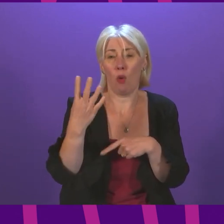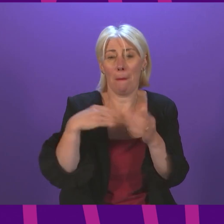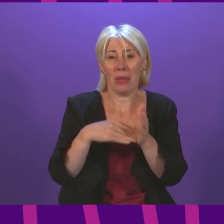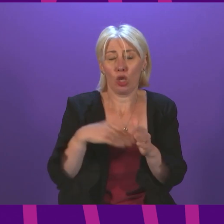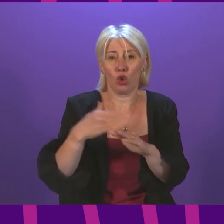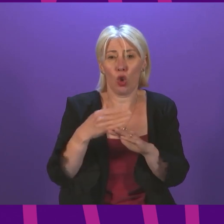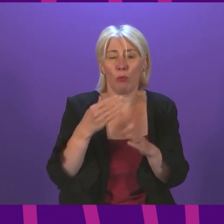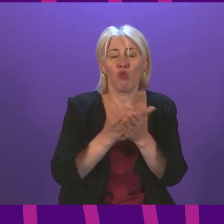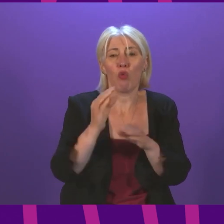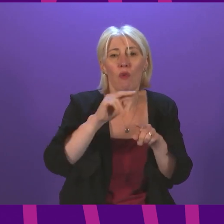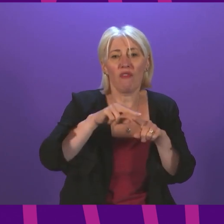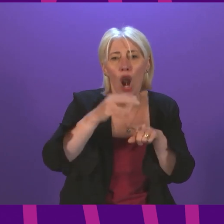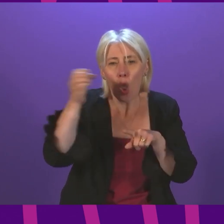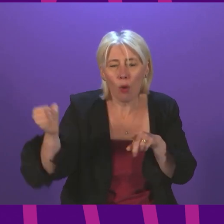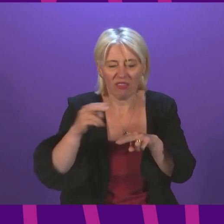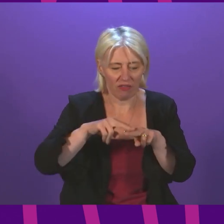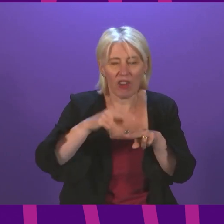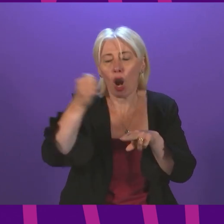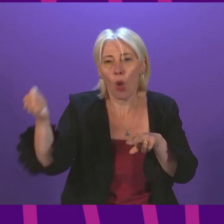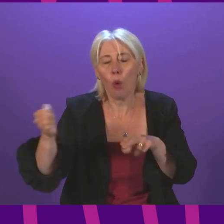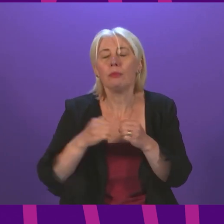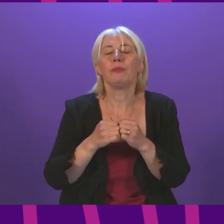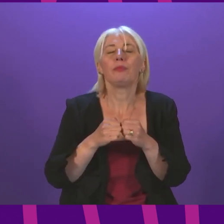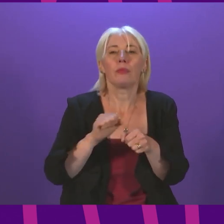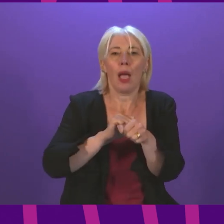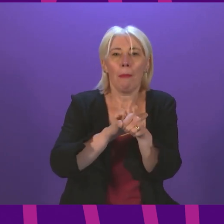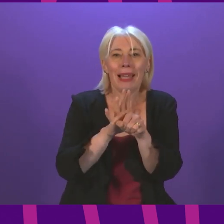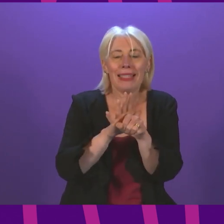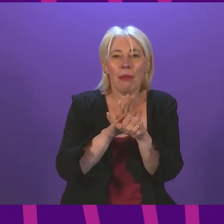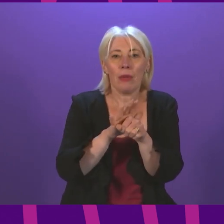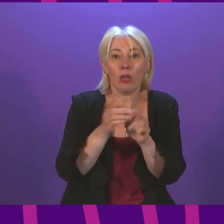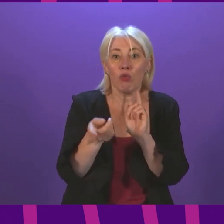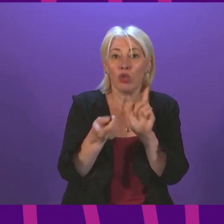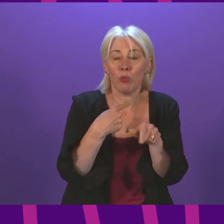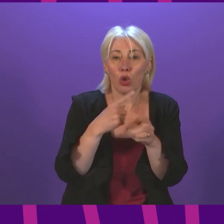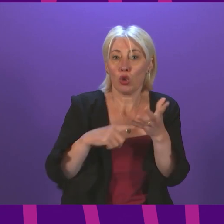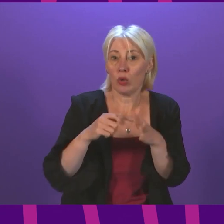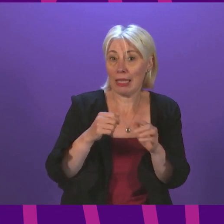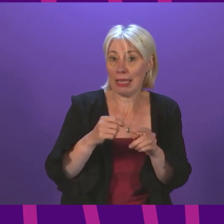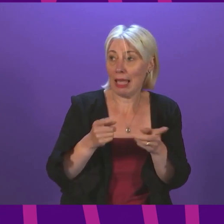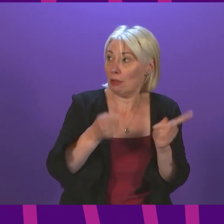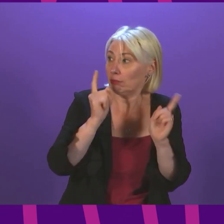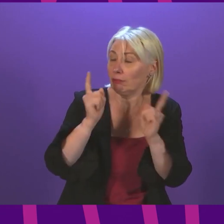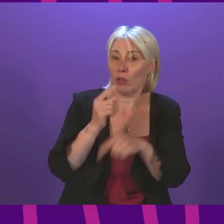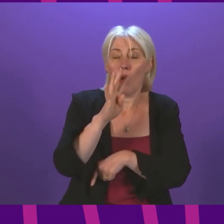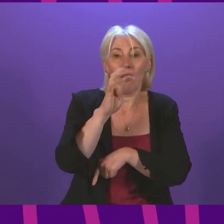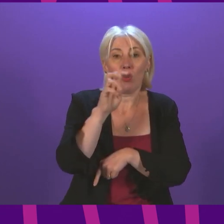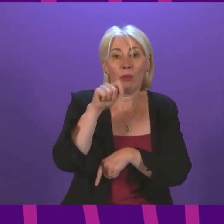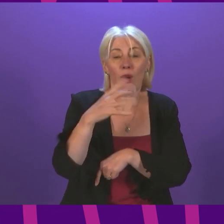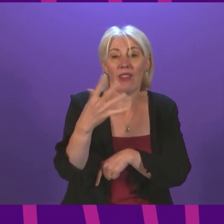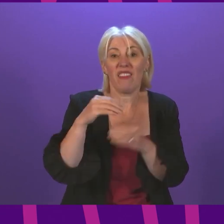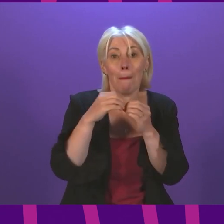self-employment schemes. The pandemic response has also seen UK ministers delivering £14.5 billion